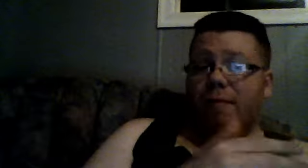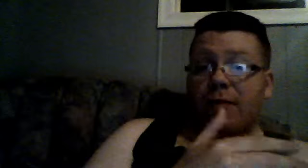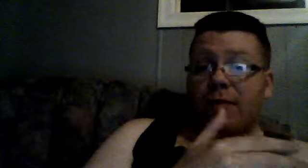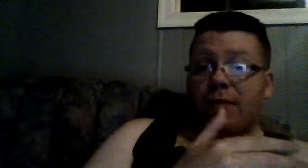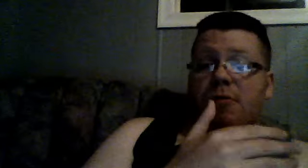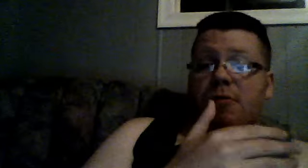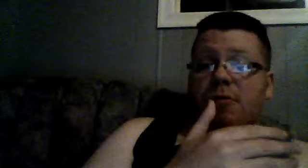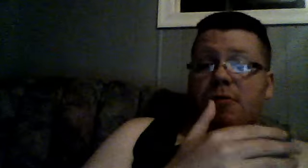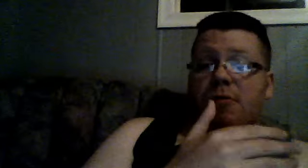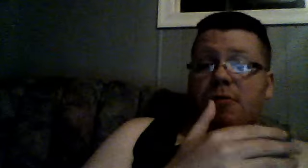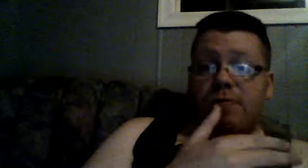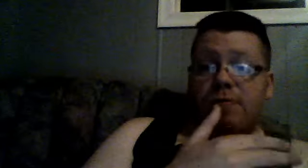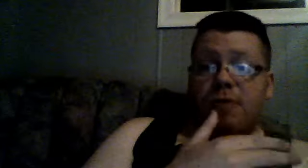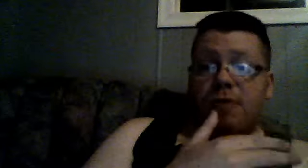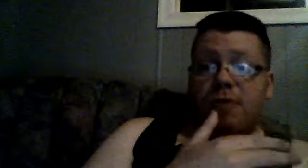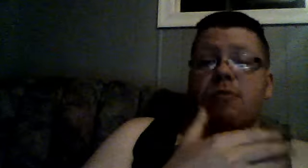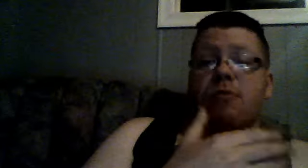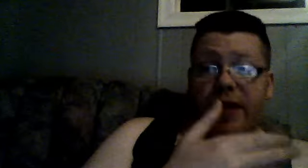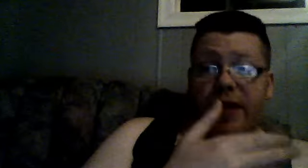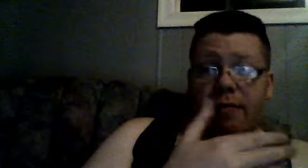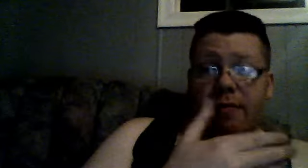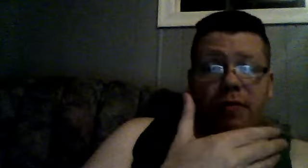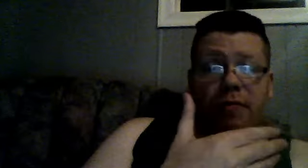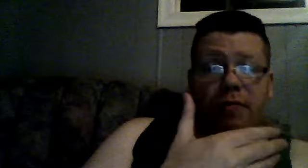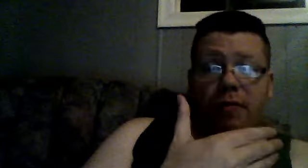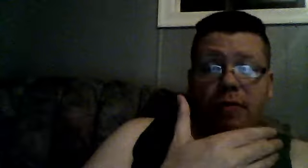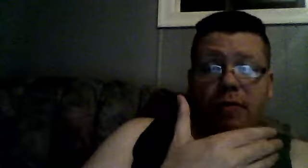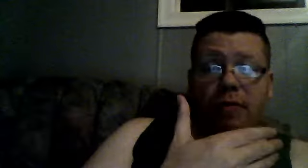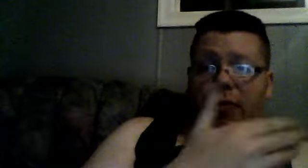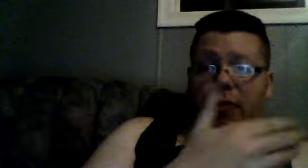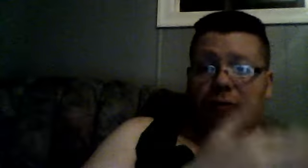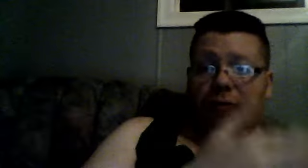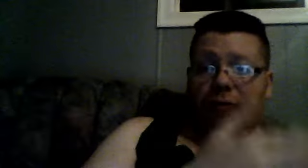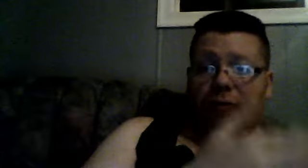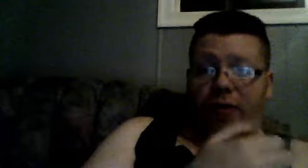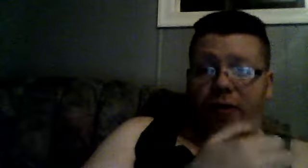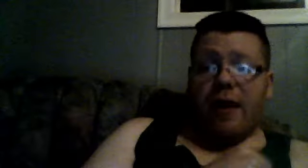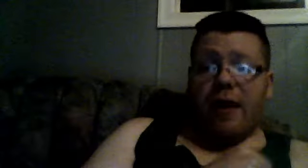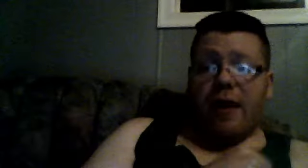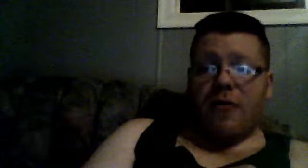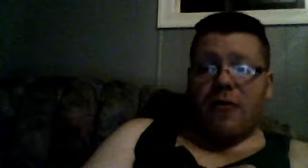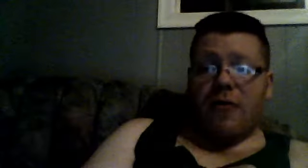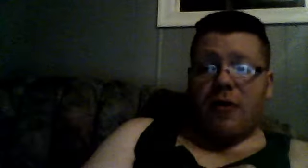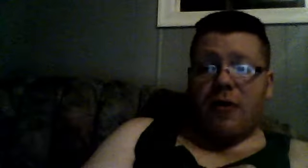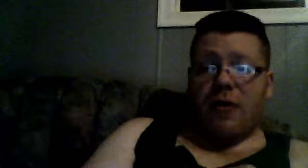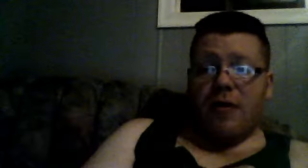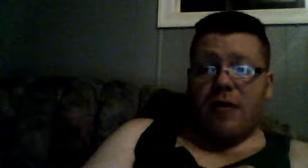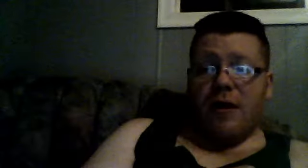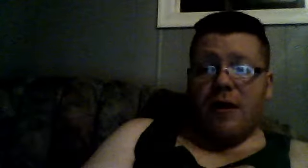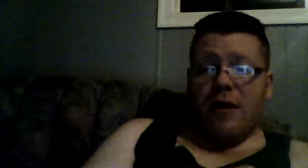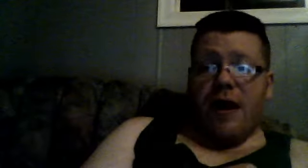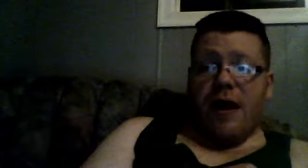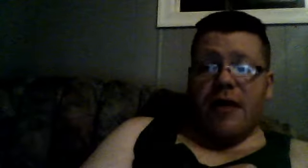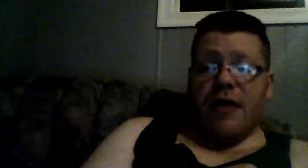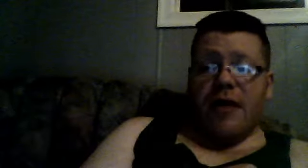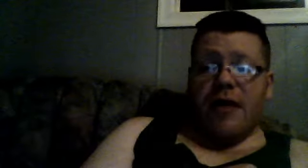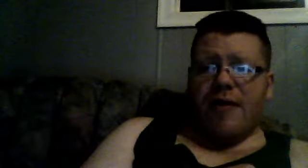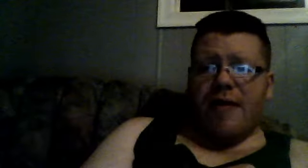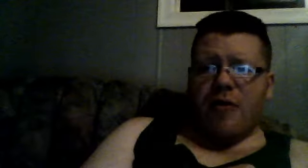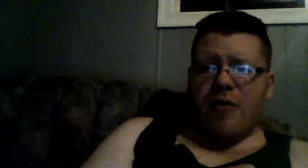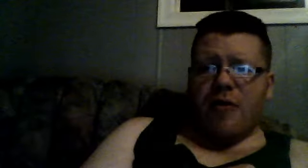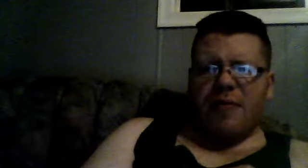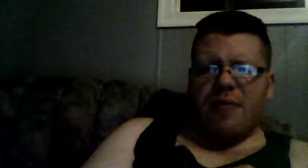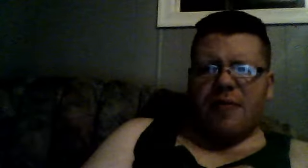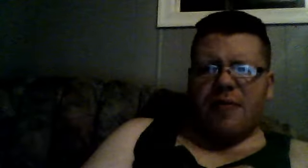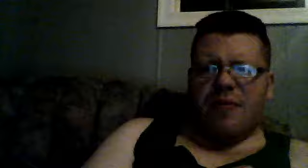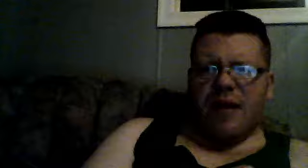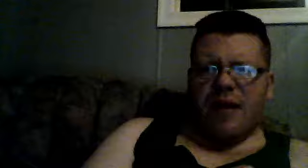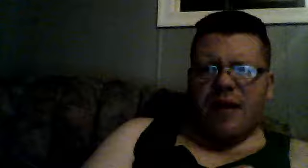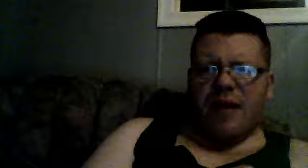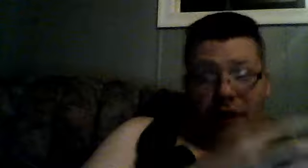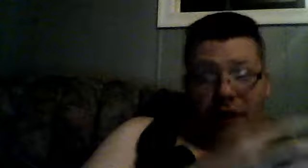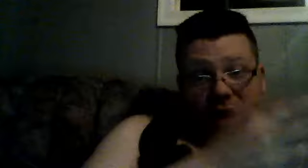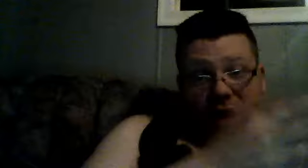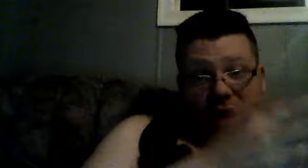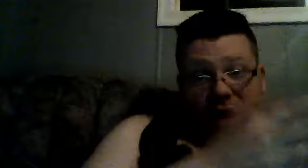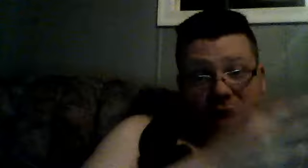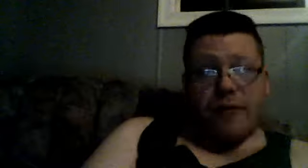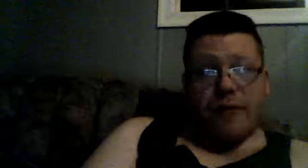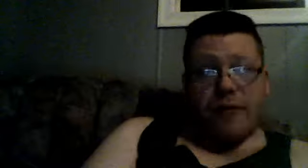movie, the first one, a horror film, and then the sequel, of Blade Comedy, which